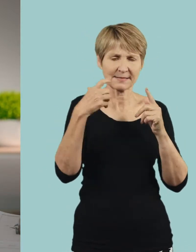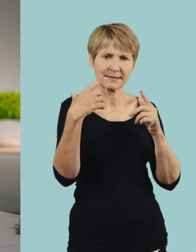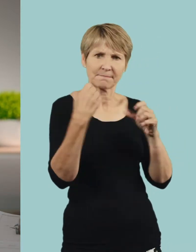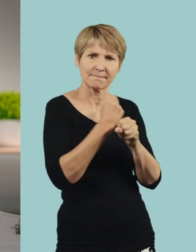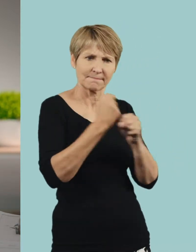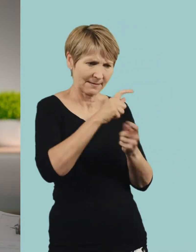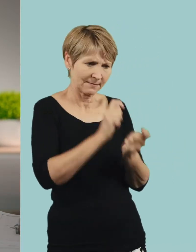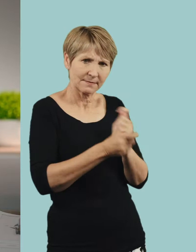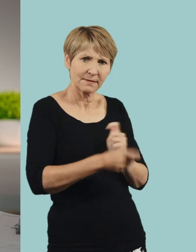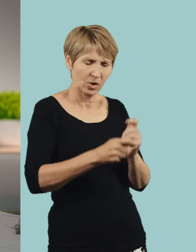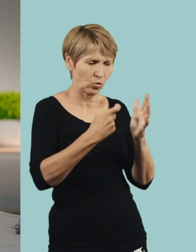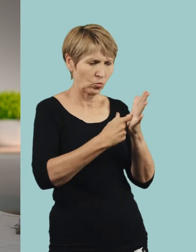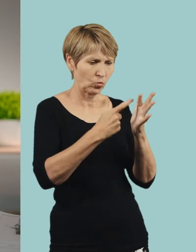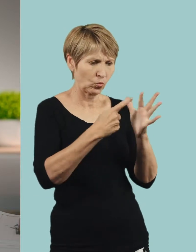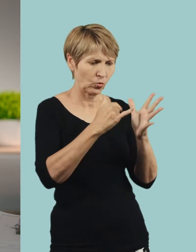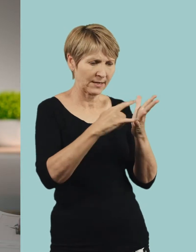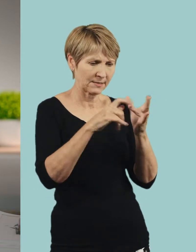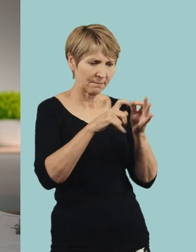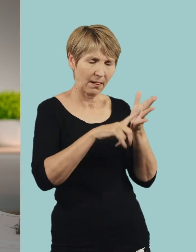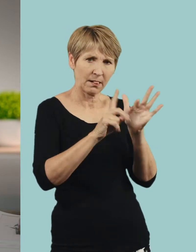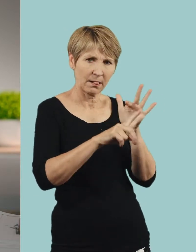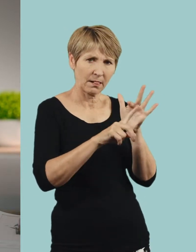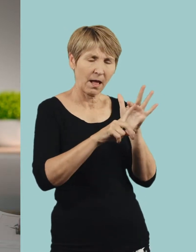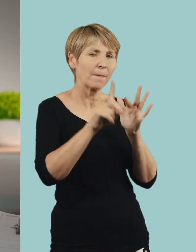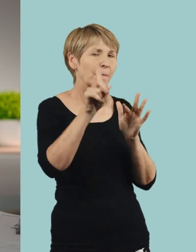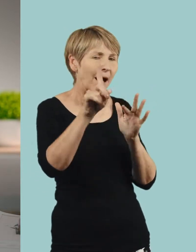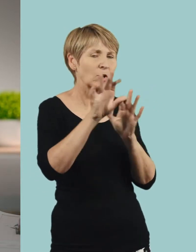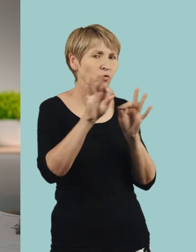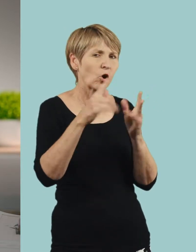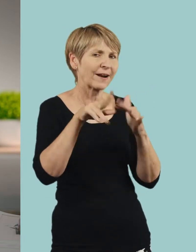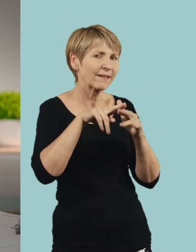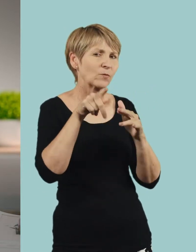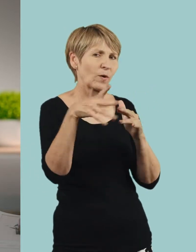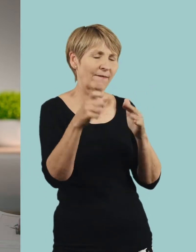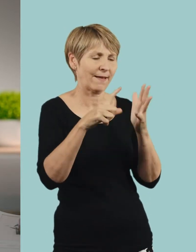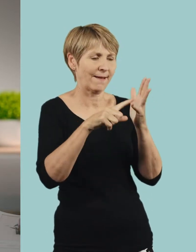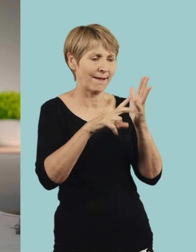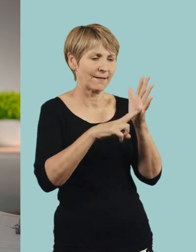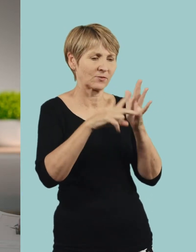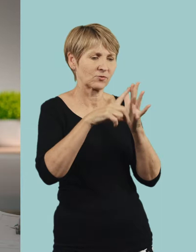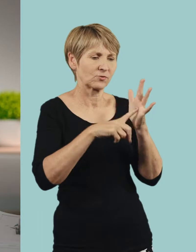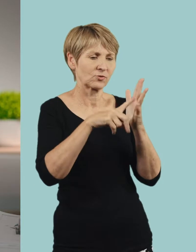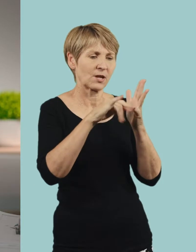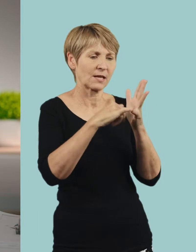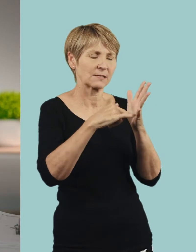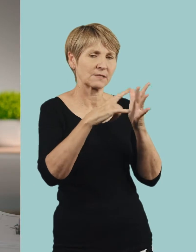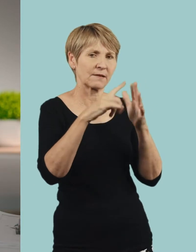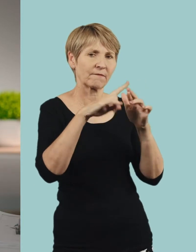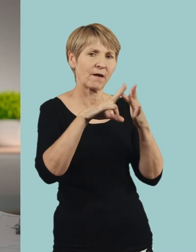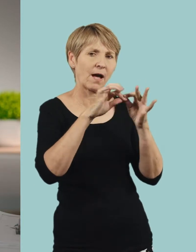provided they do not impose unjustifiable hardship for employers. But it's important to remember that recruiting people